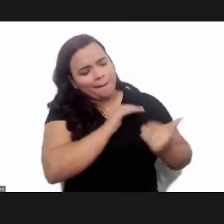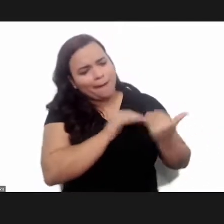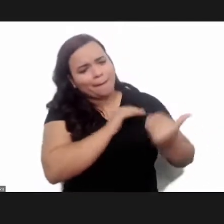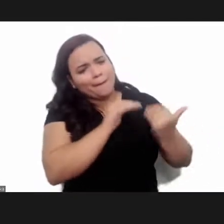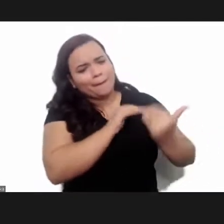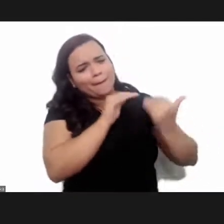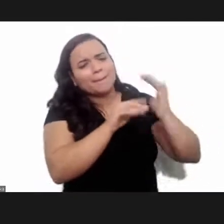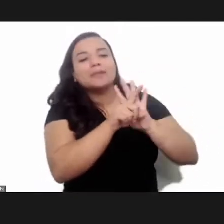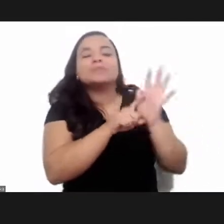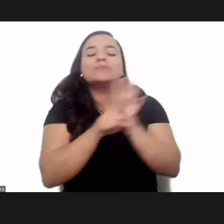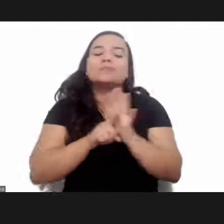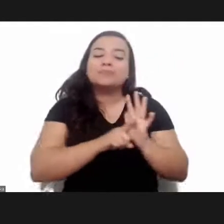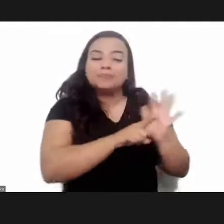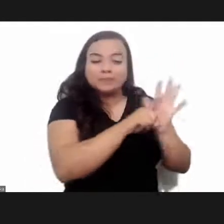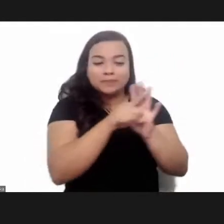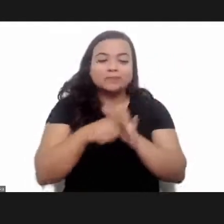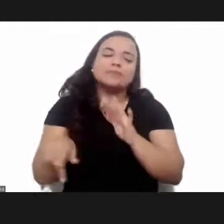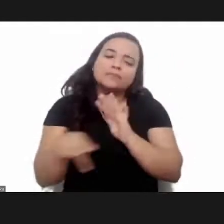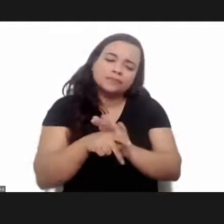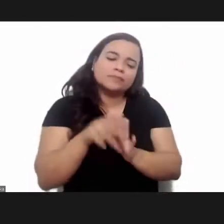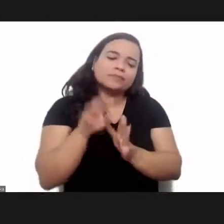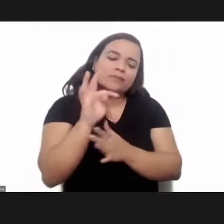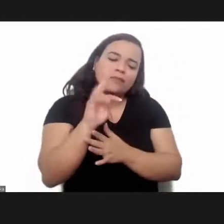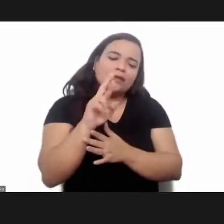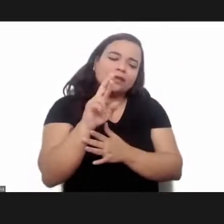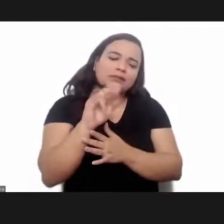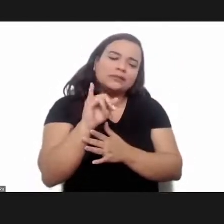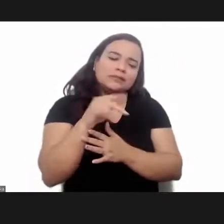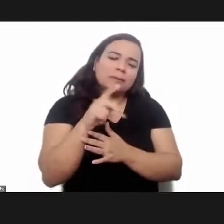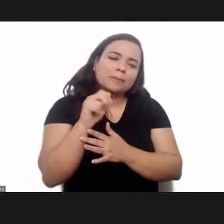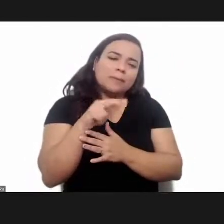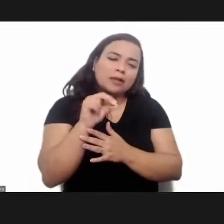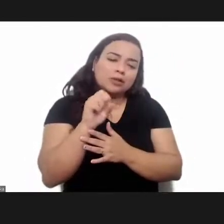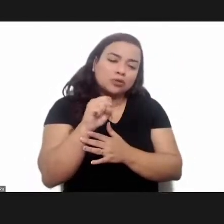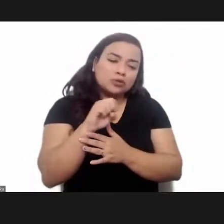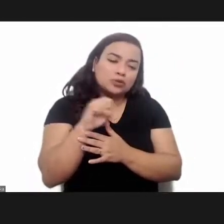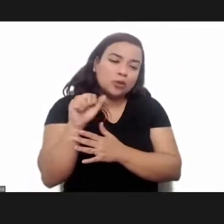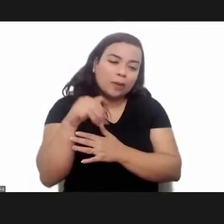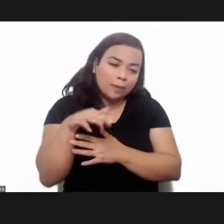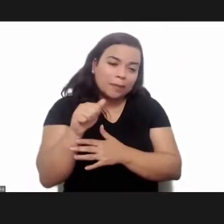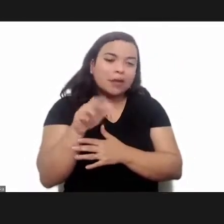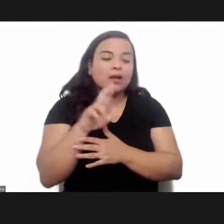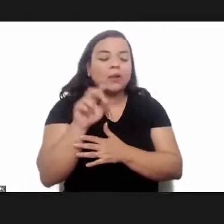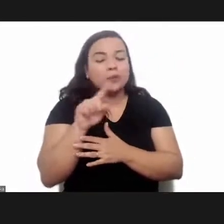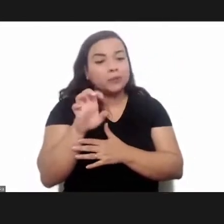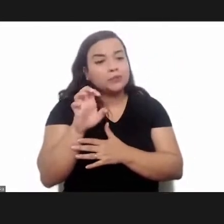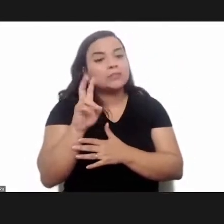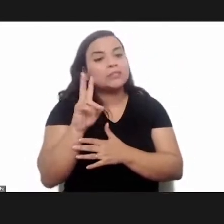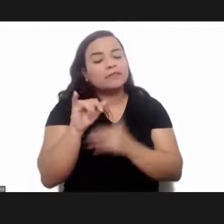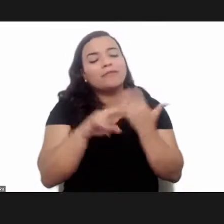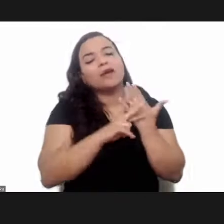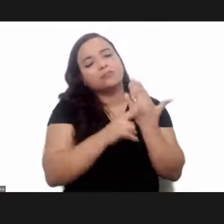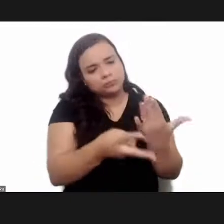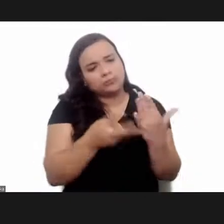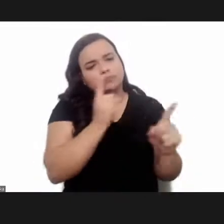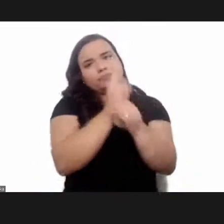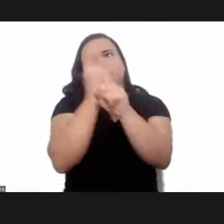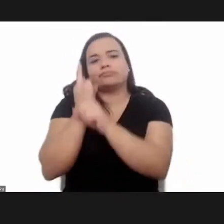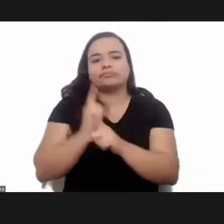basic research on t cruzi and will certainly lead to